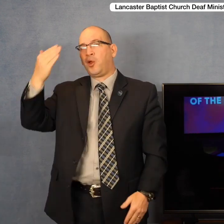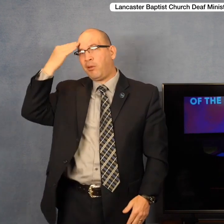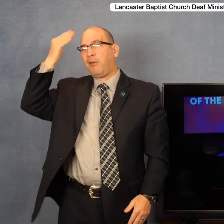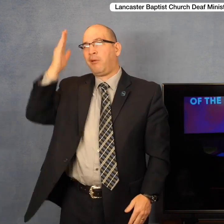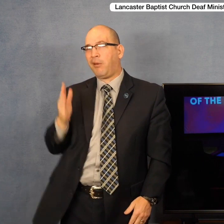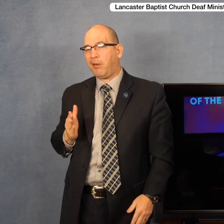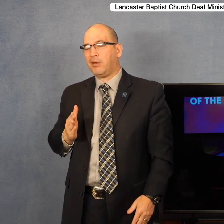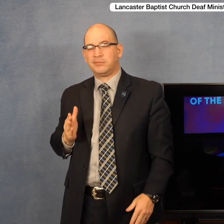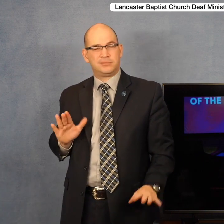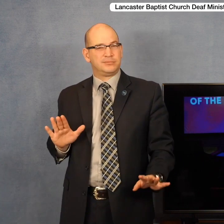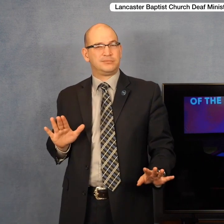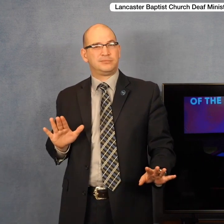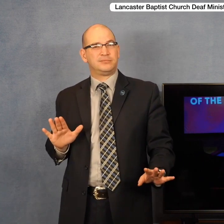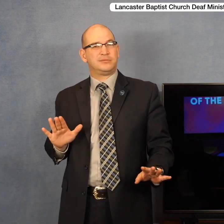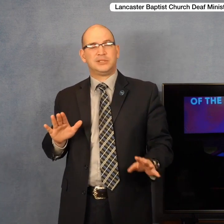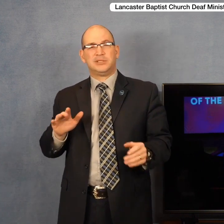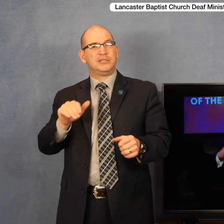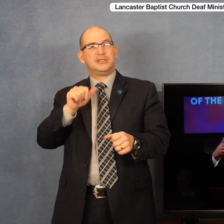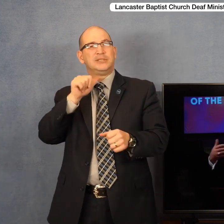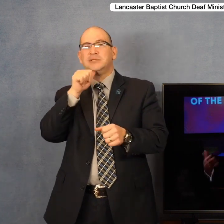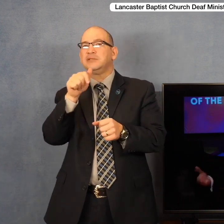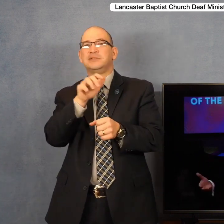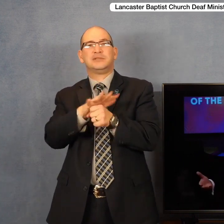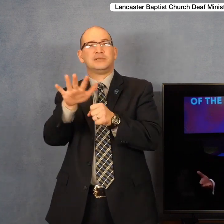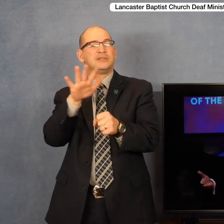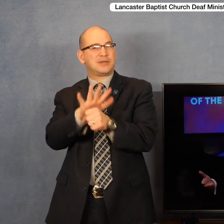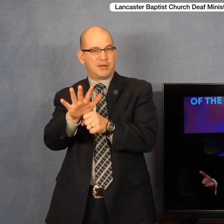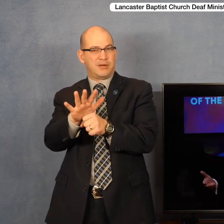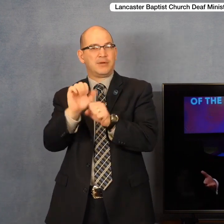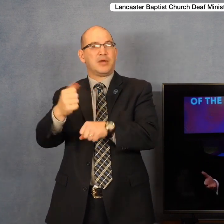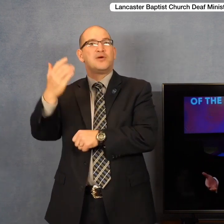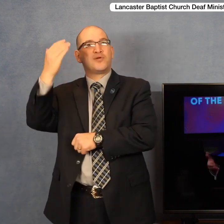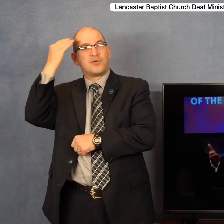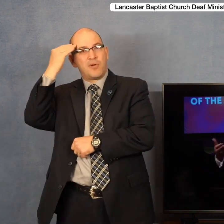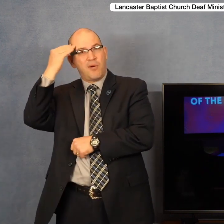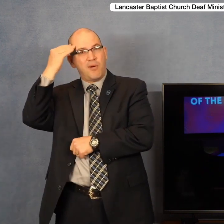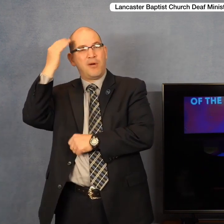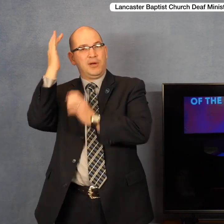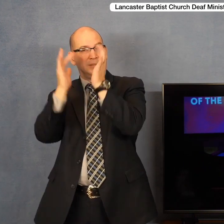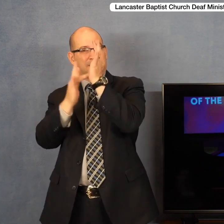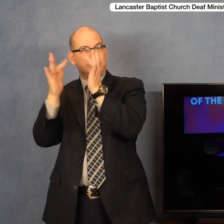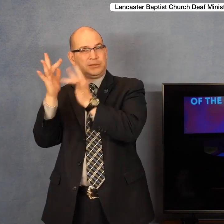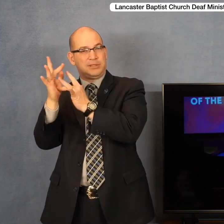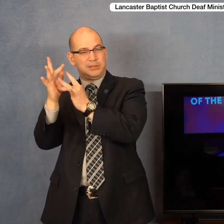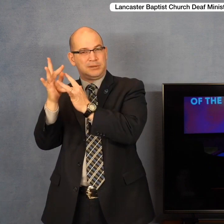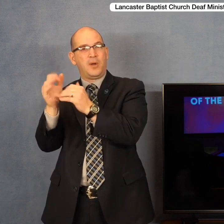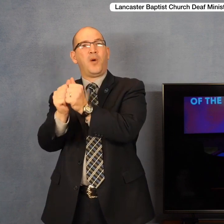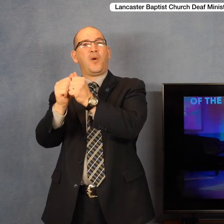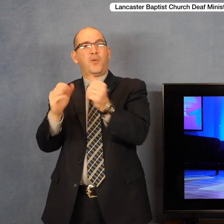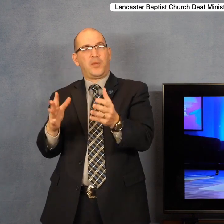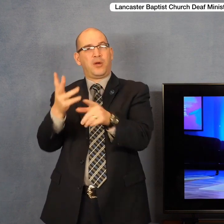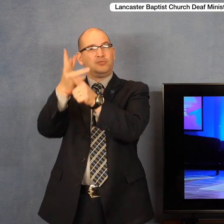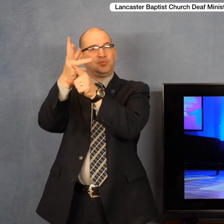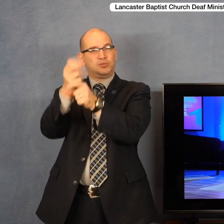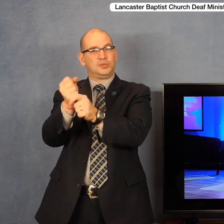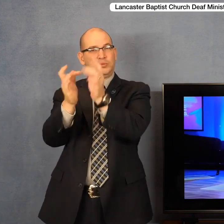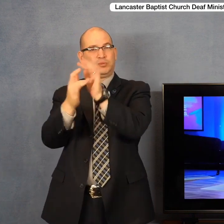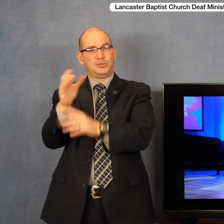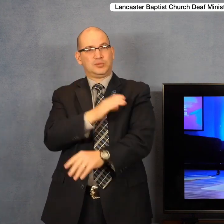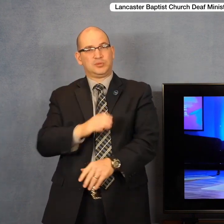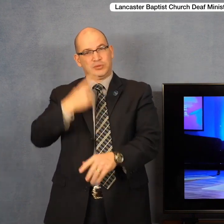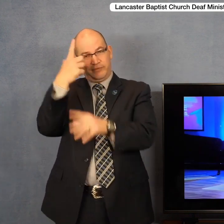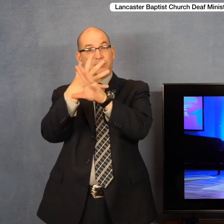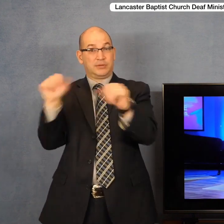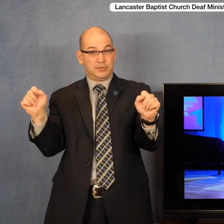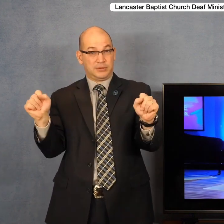a God. But there's a great difference between knowing who Jesus is historically and believing on him with all of your heart. And